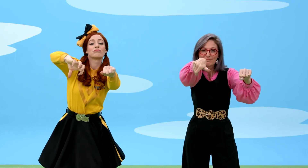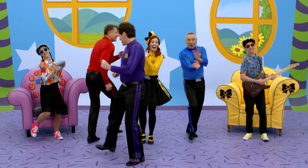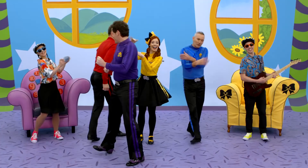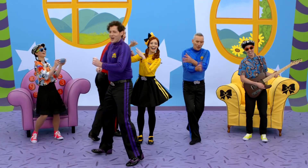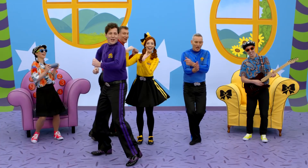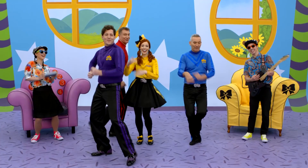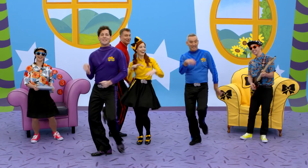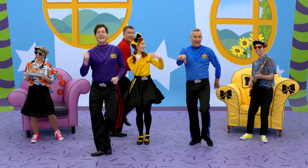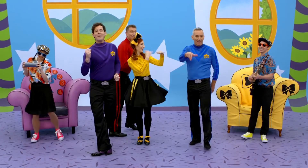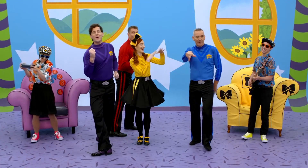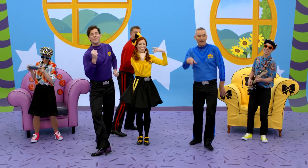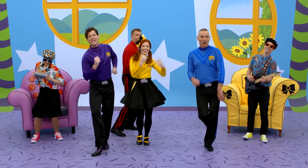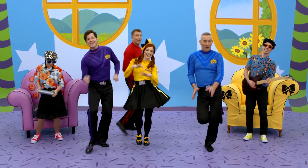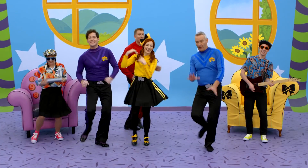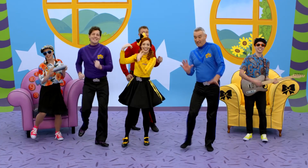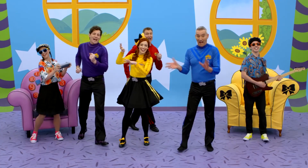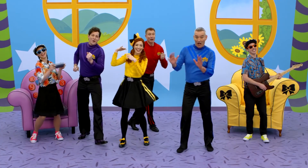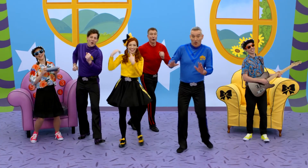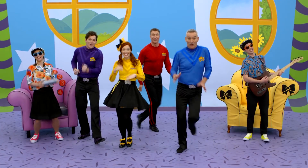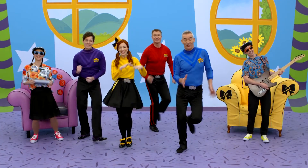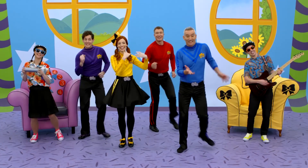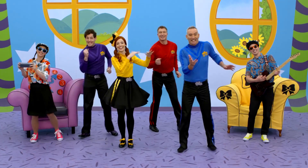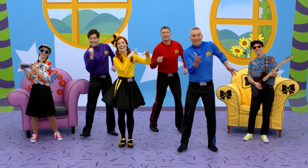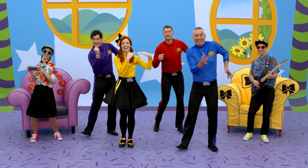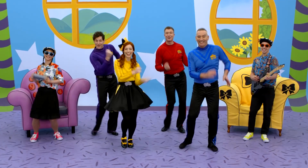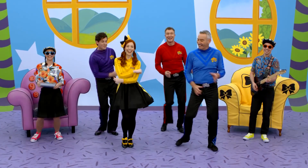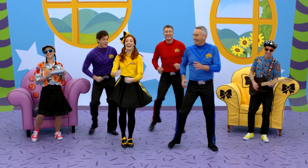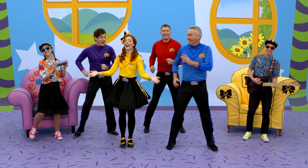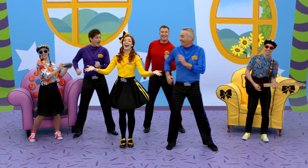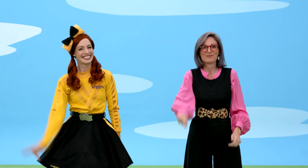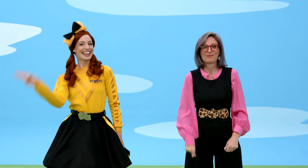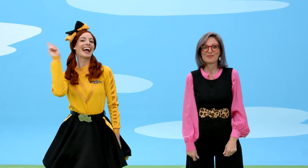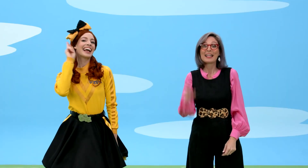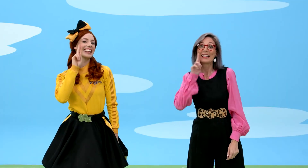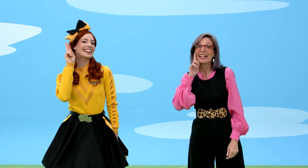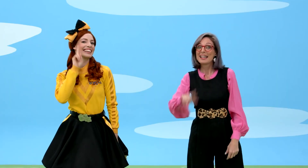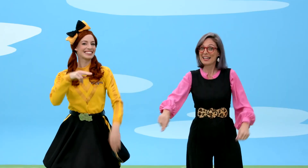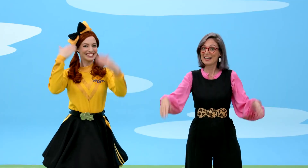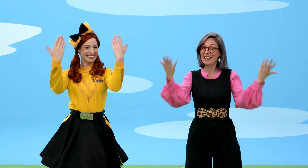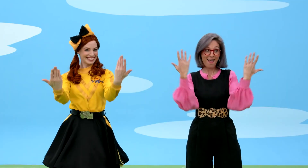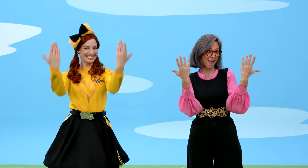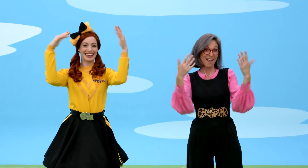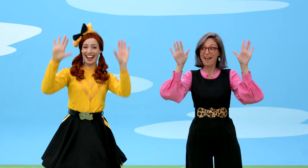Turn off the tap With a towel or your sleeve Now your hands are clean